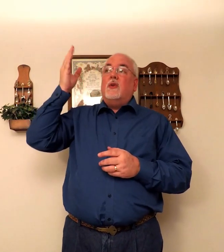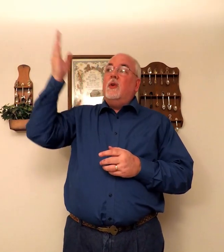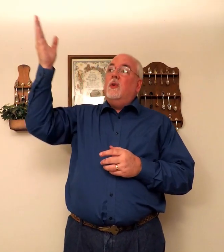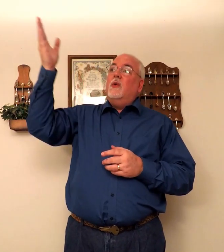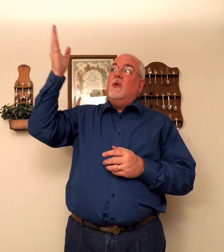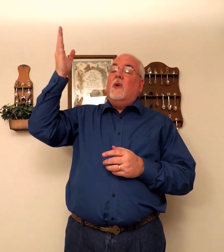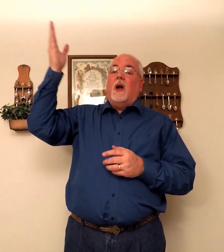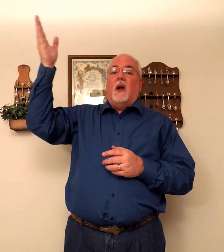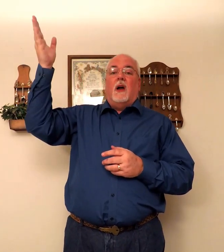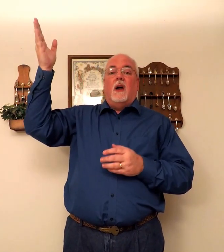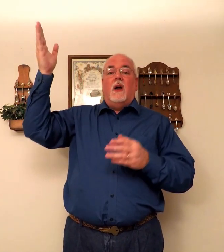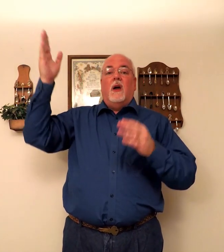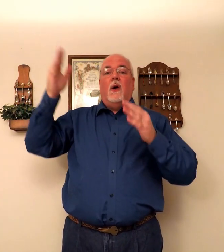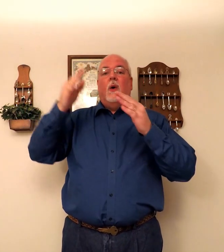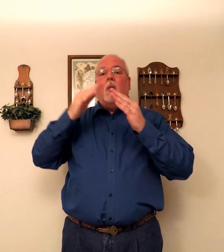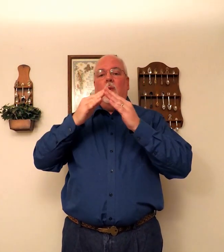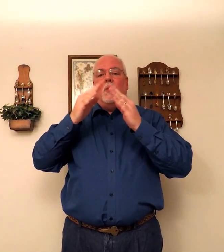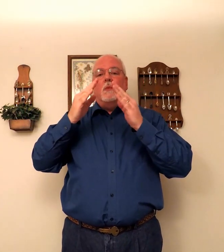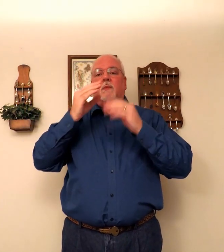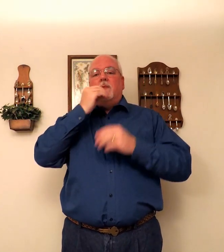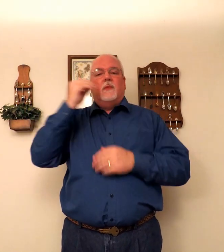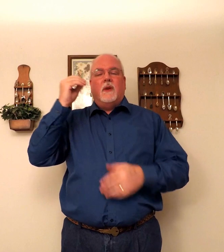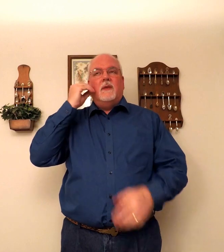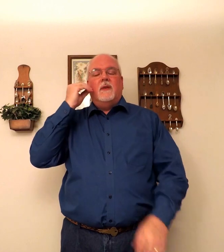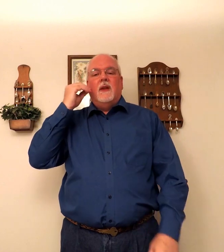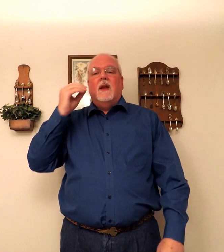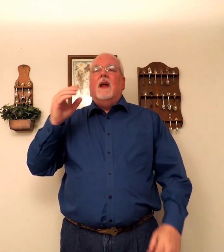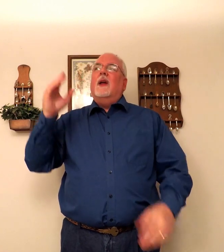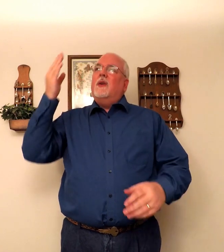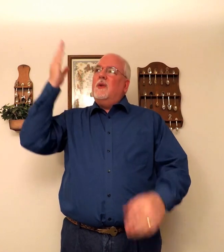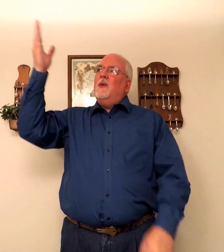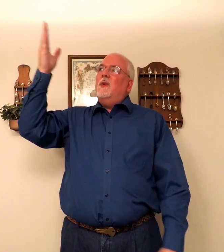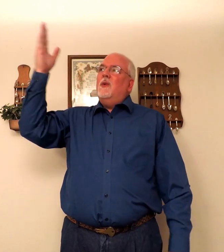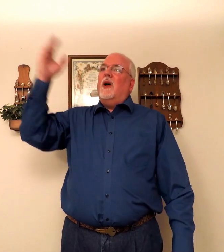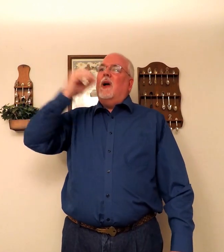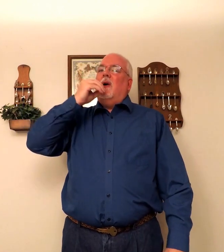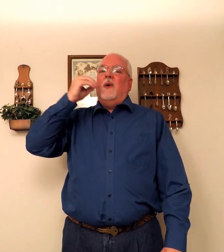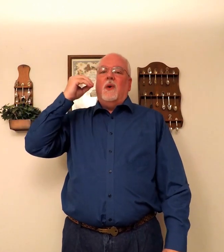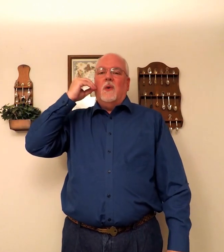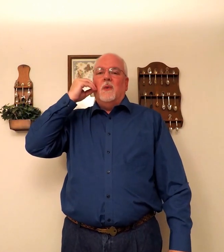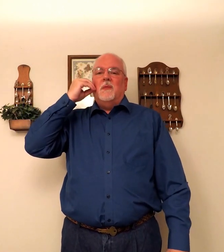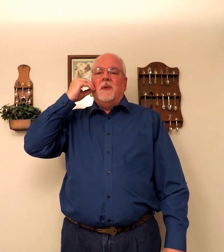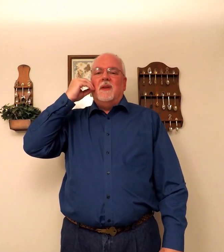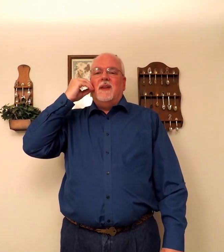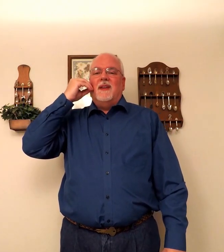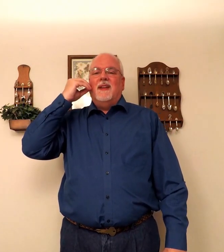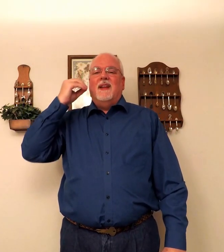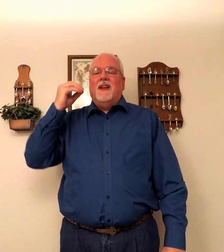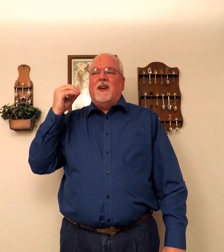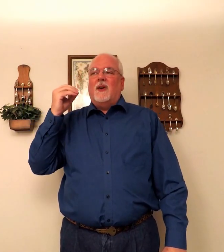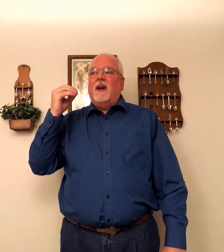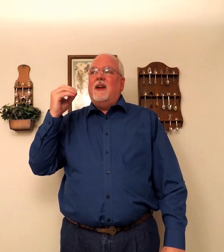To a home. To a home. All right?